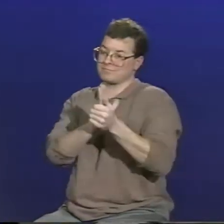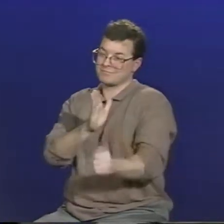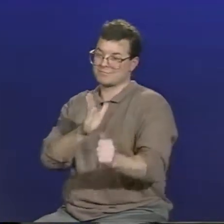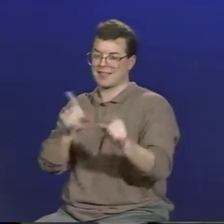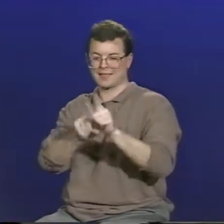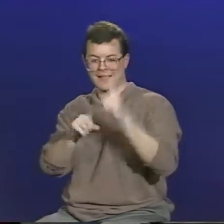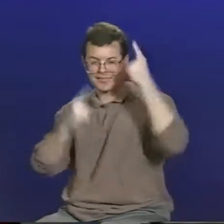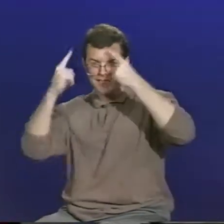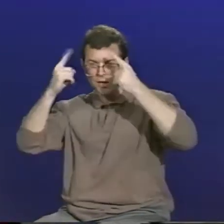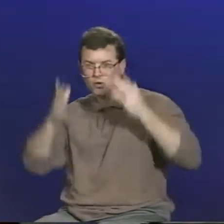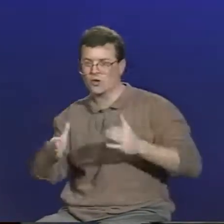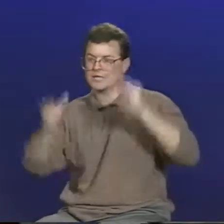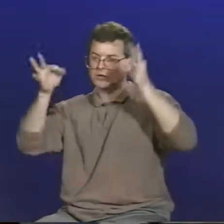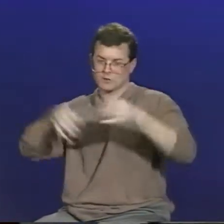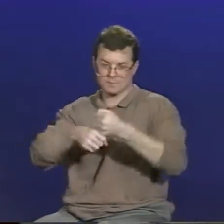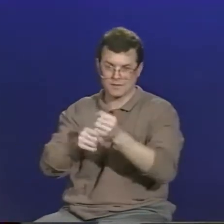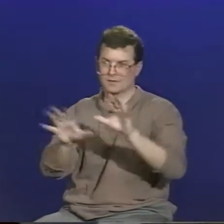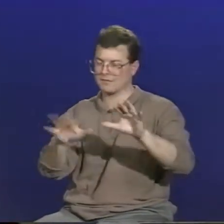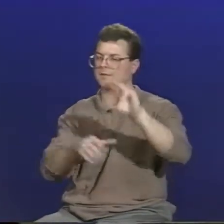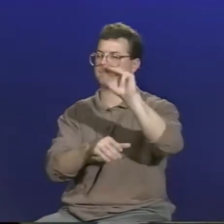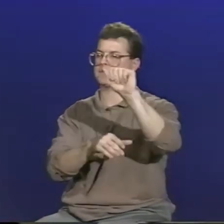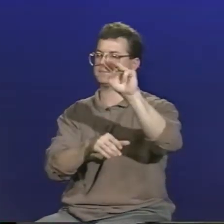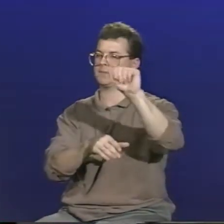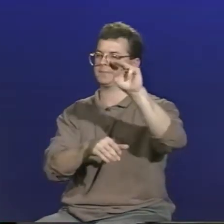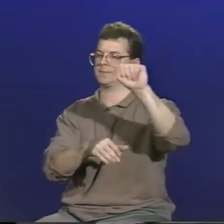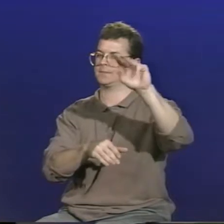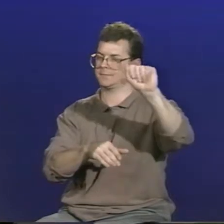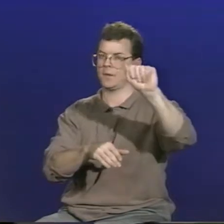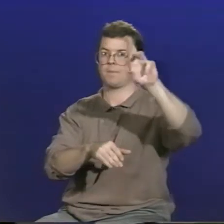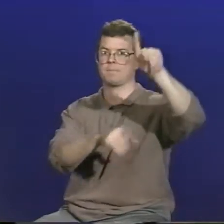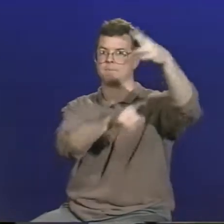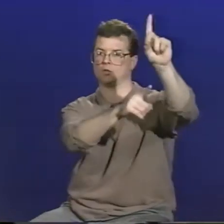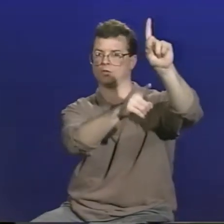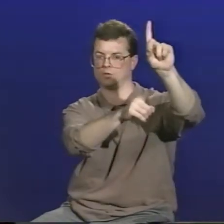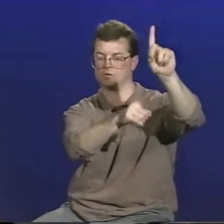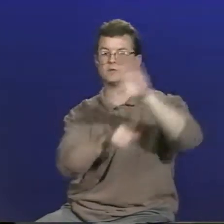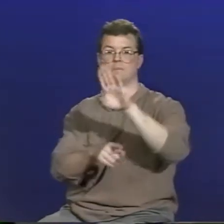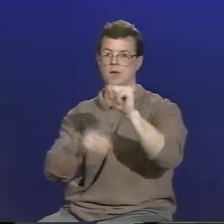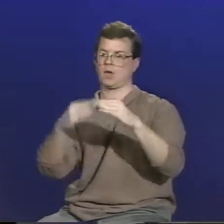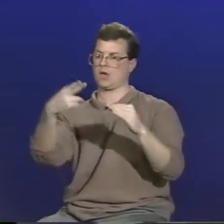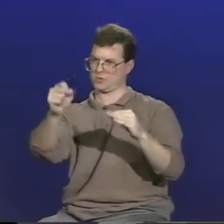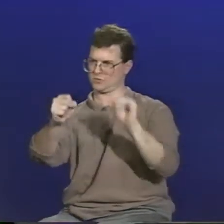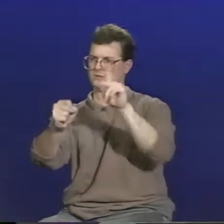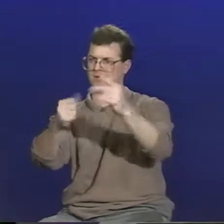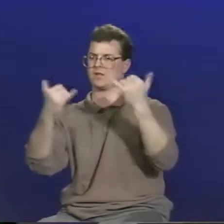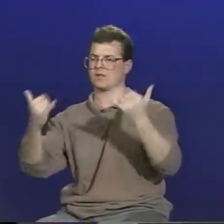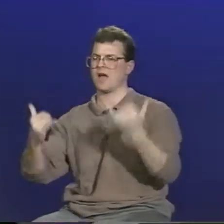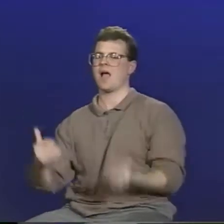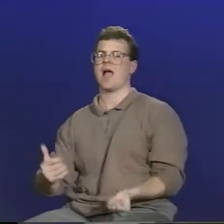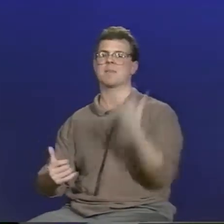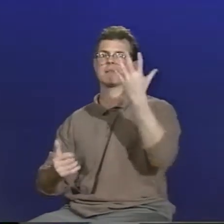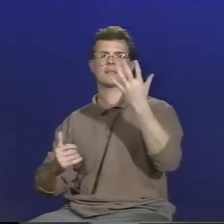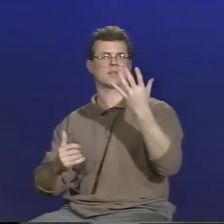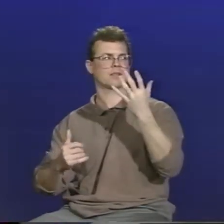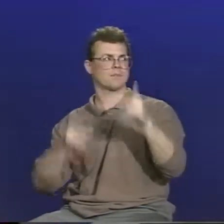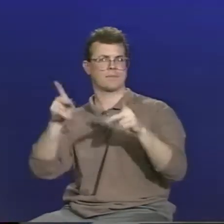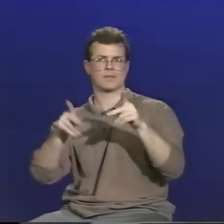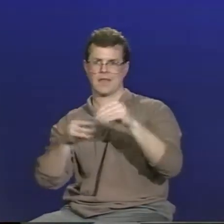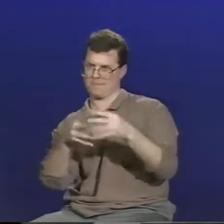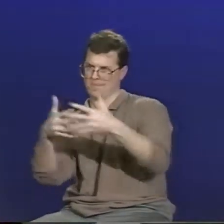current bachelor's degree with a high school diploma of a few years ago. Companies need creative thinkers and problem solvers, and I think